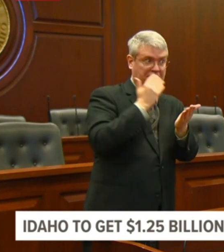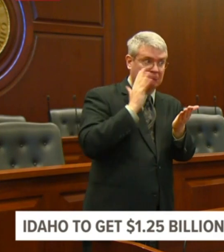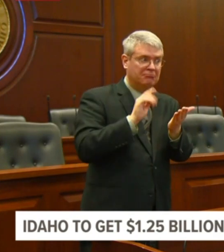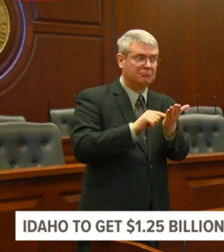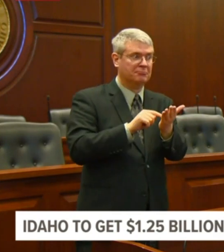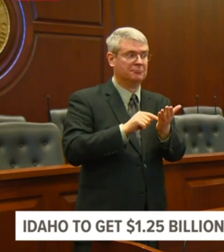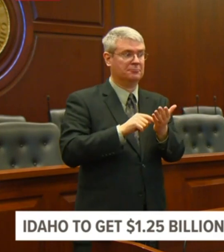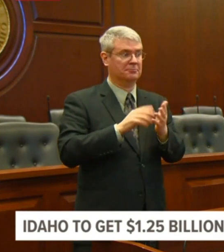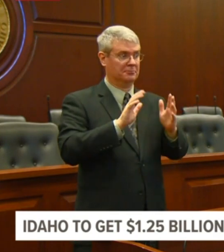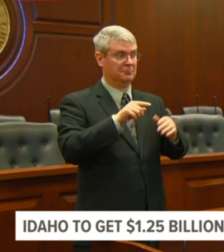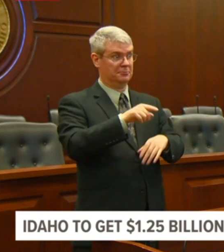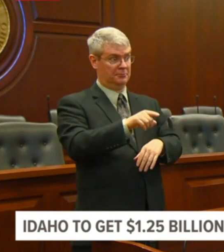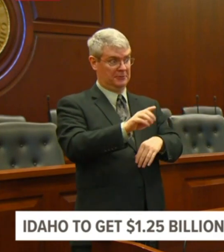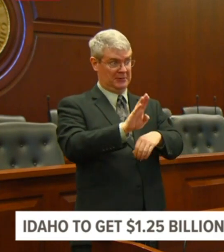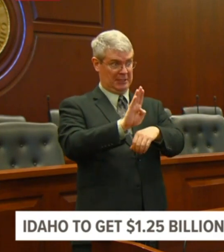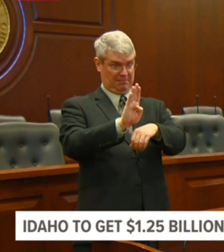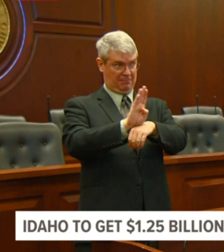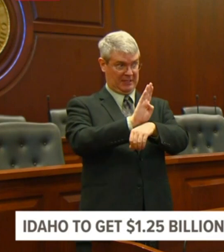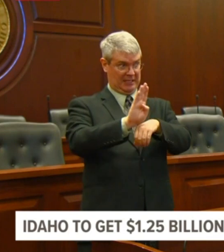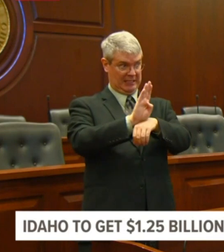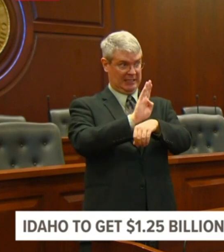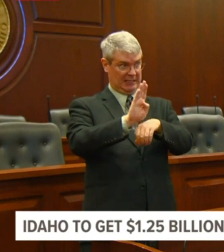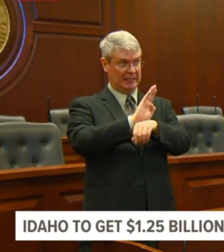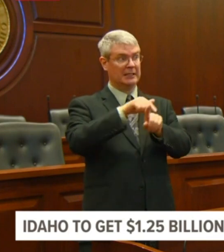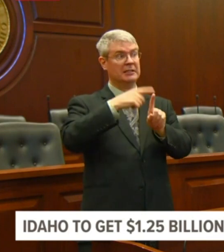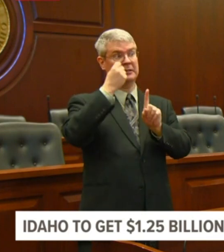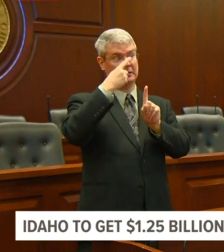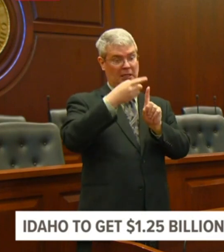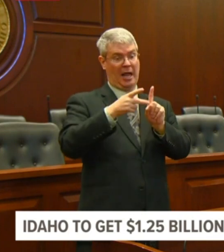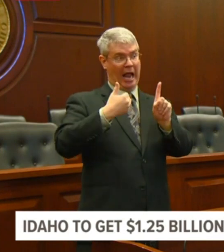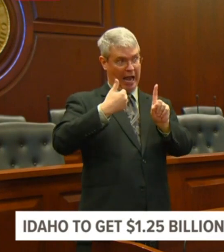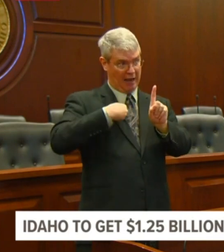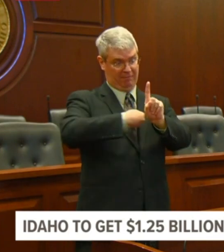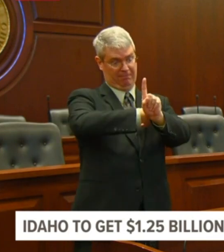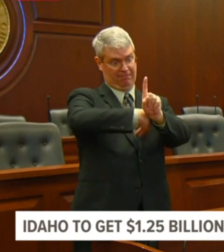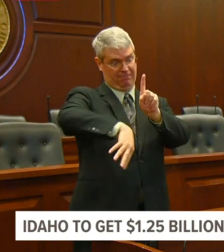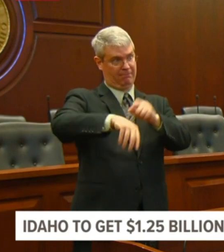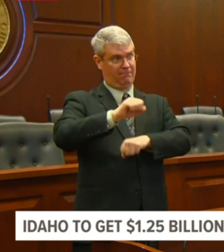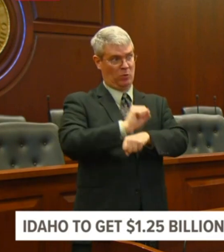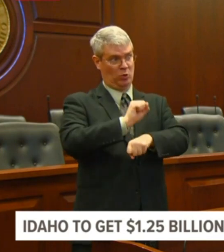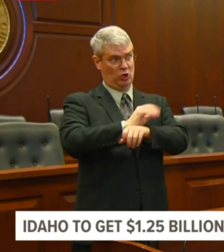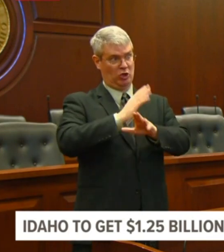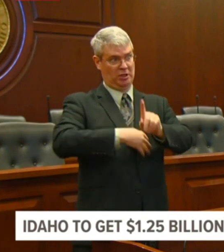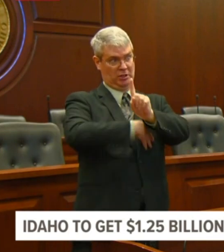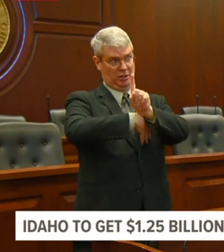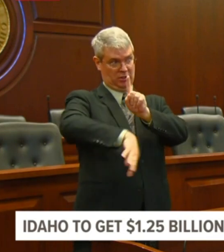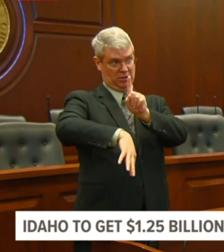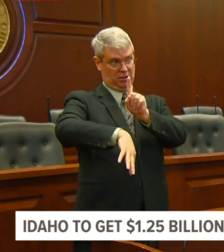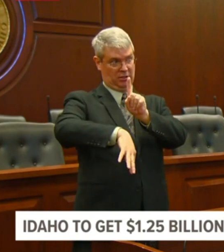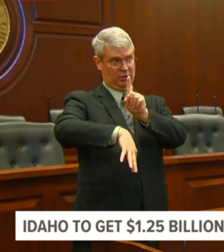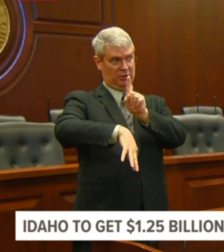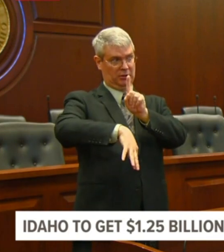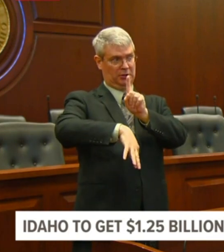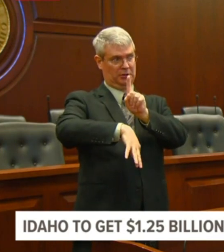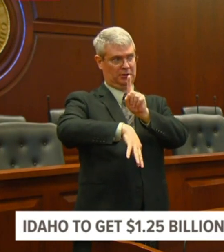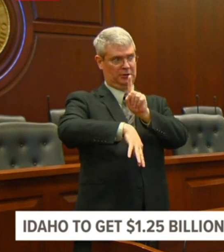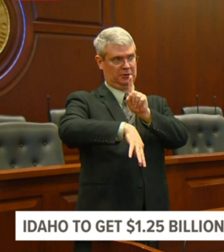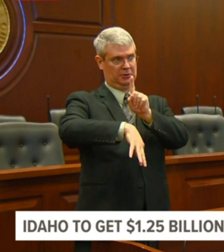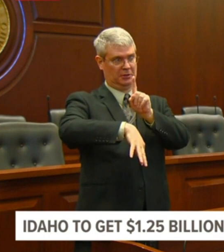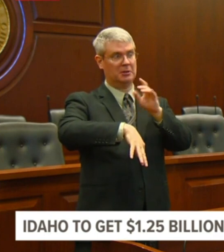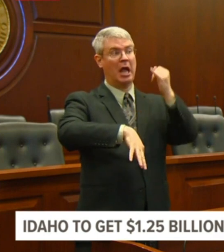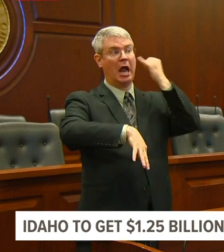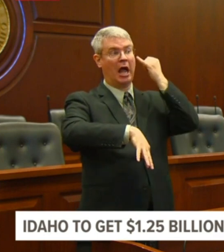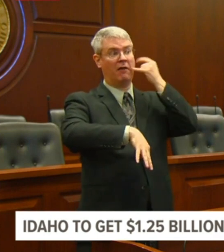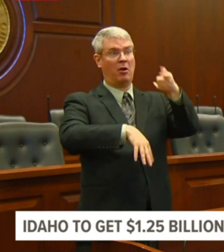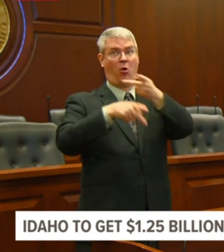keep people employed, he said, a forgivable loan, I don't know what, and I said, well,